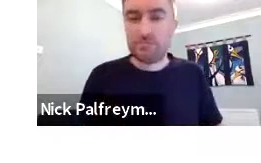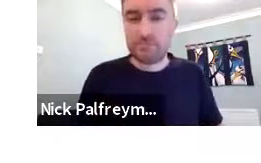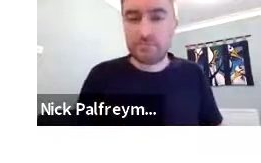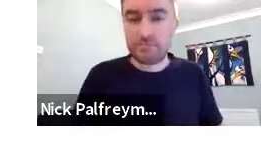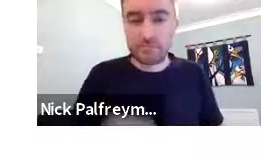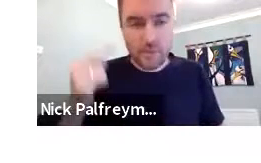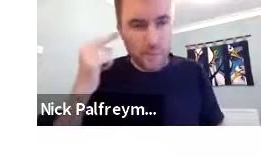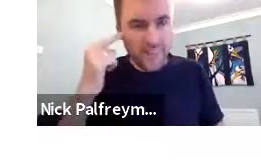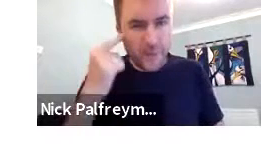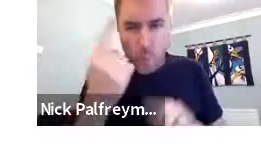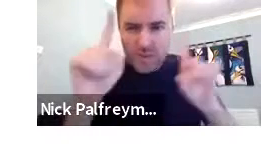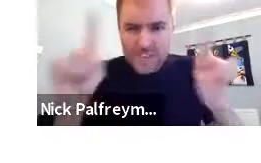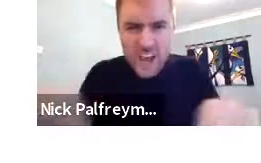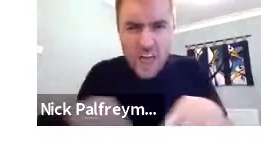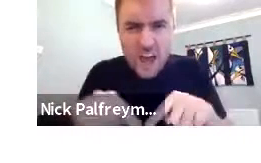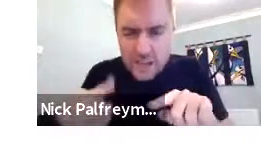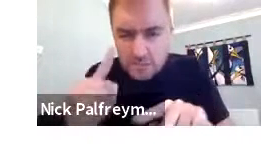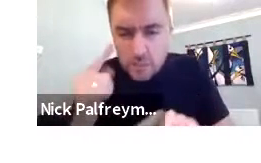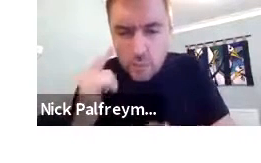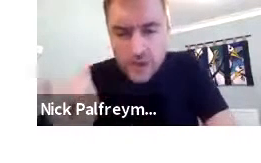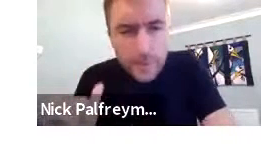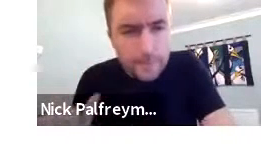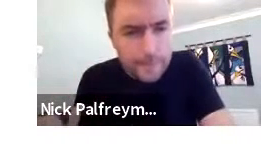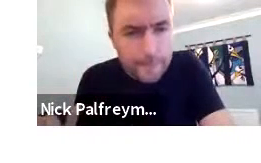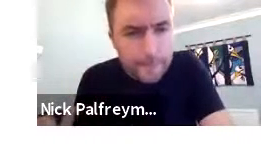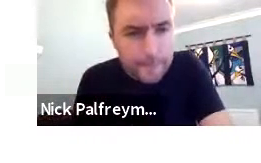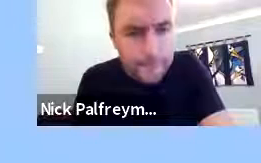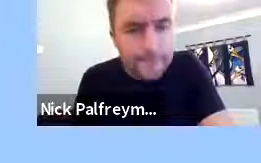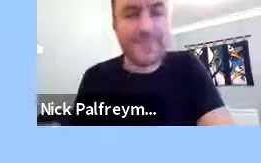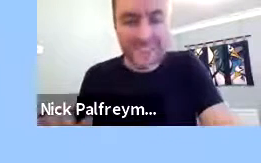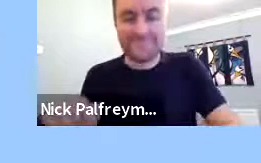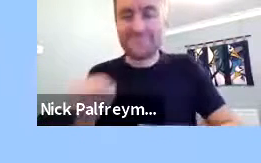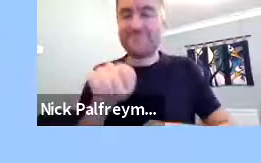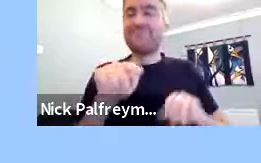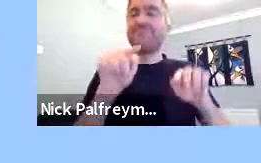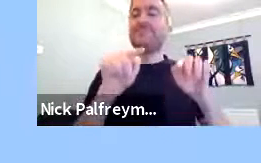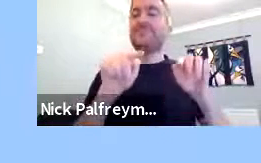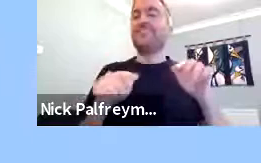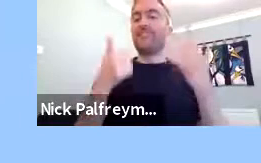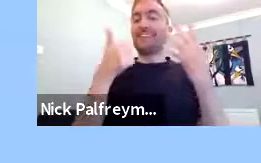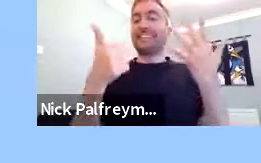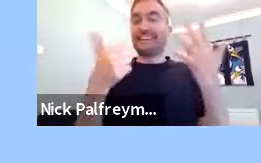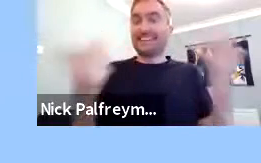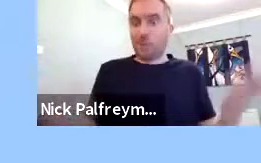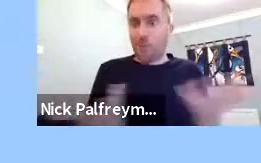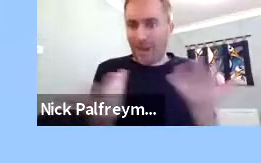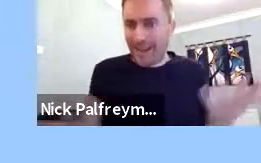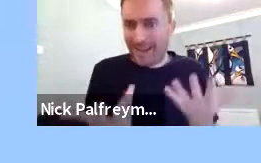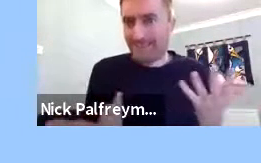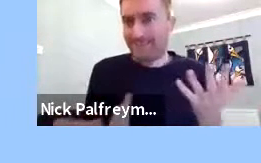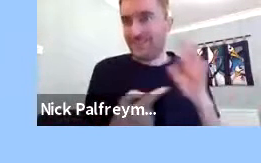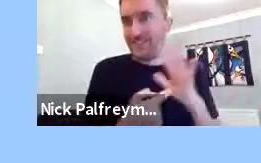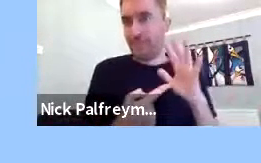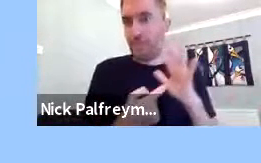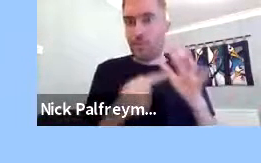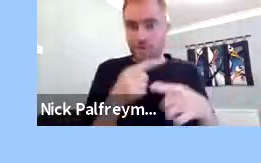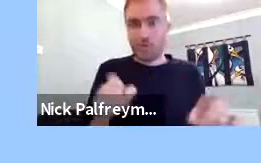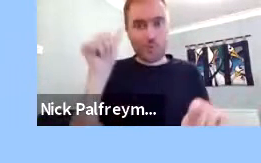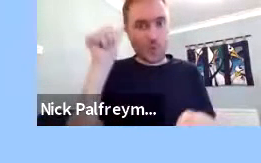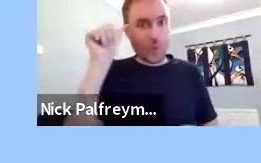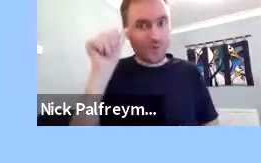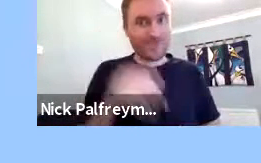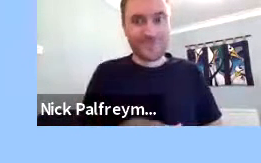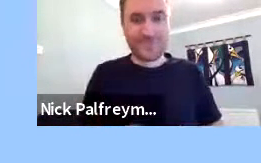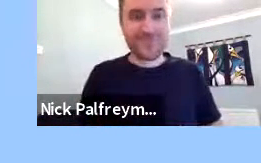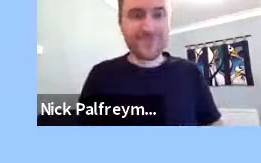there were people of different ages, you can see there as well. I think there's, I've got this slide up there, but I just wanted to show you this, the six